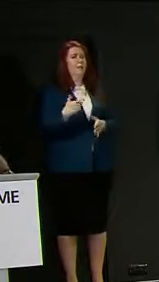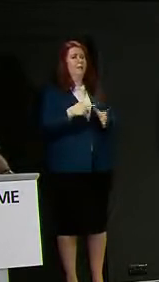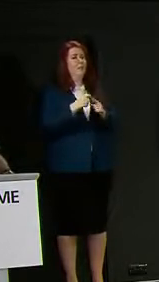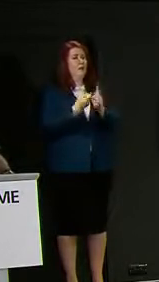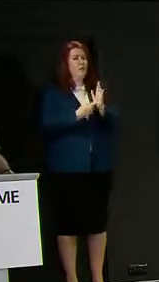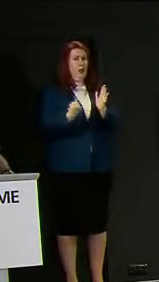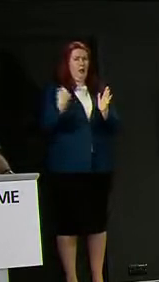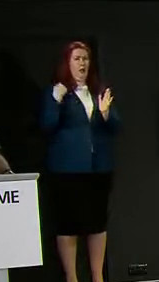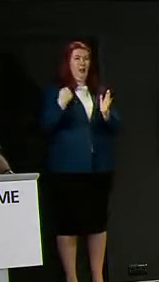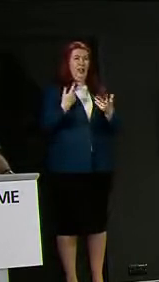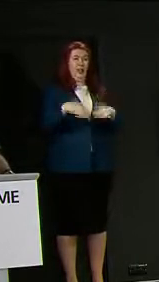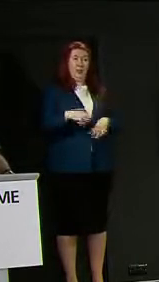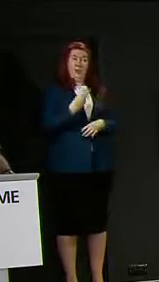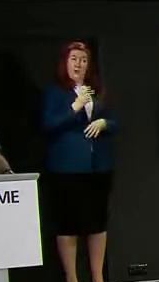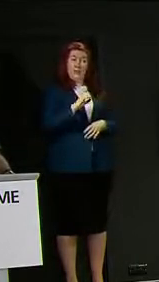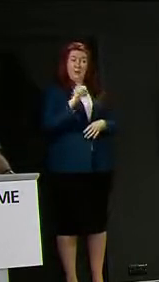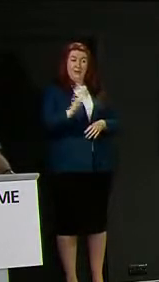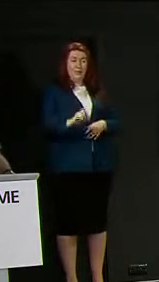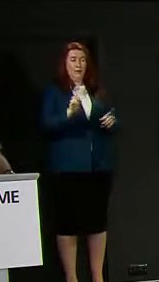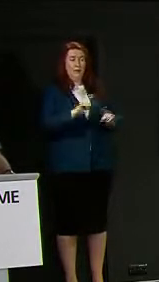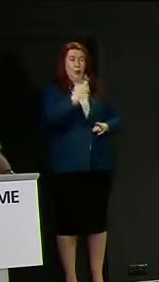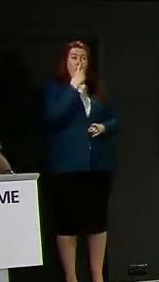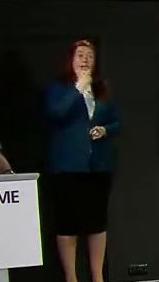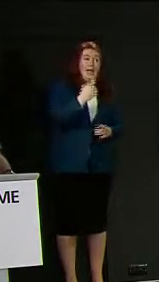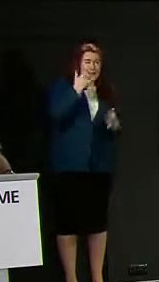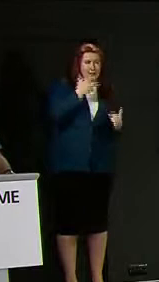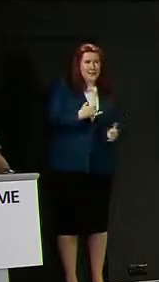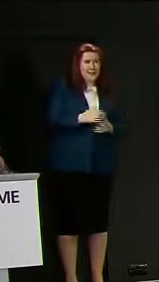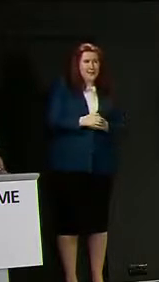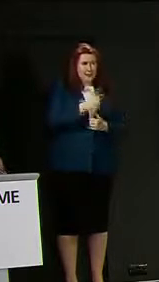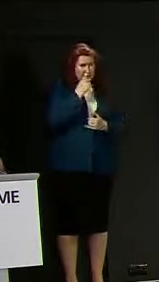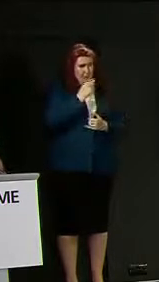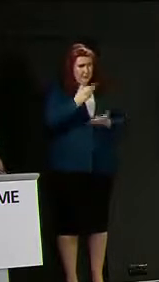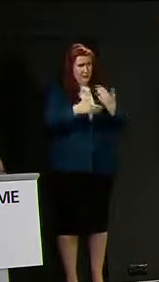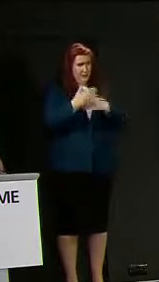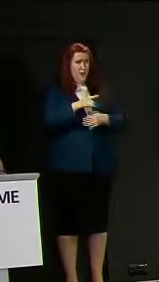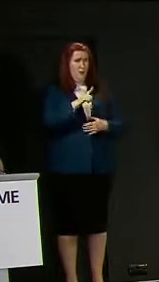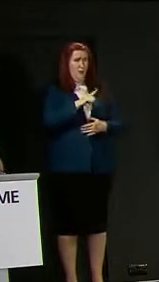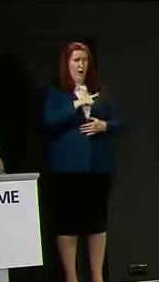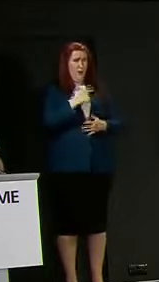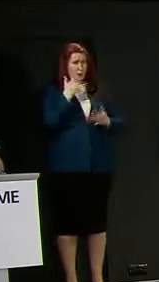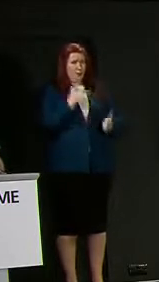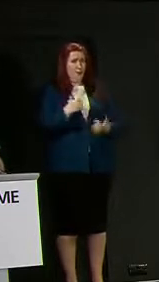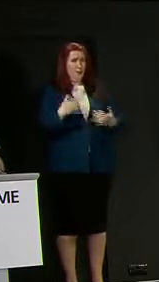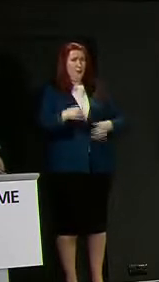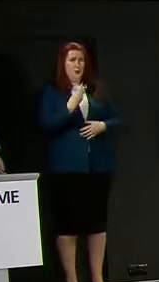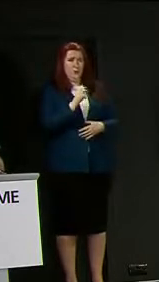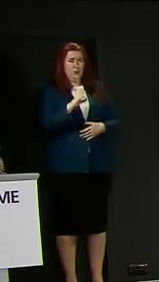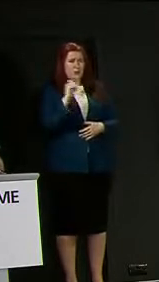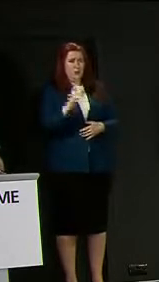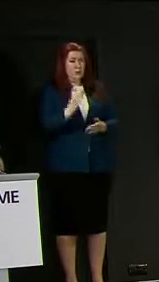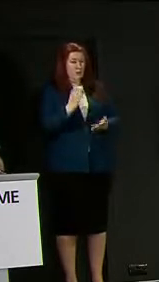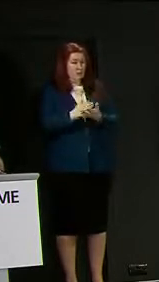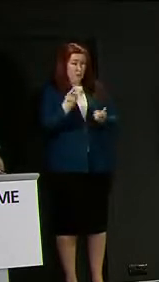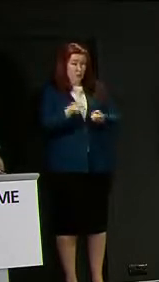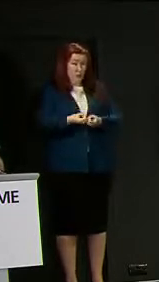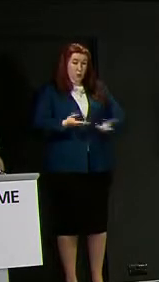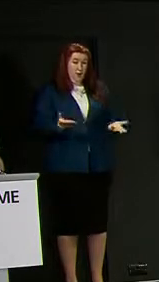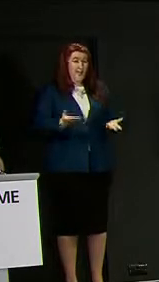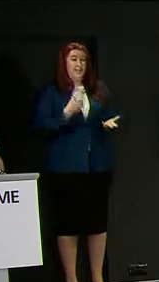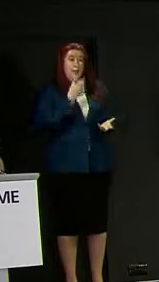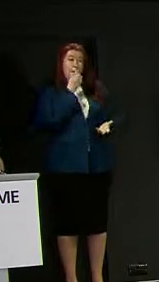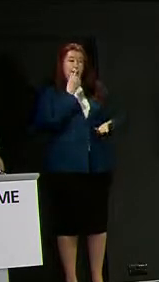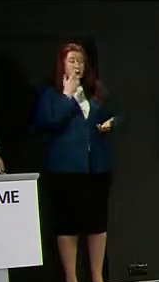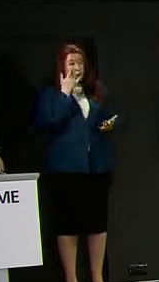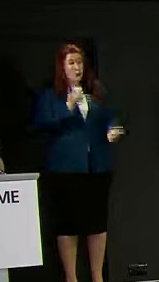a fifth of your capacity now can you explain that are you in fact squandering a huge amount of your testing capacity